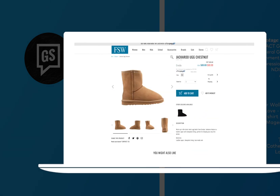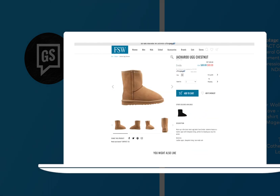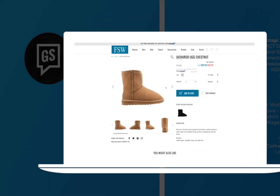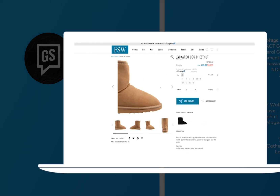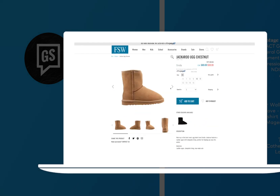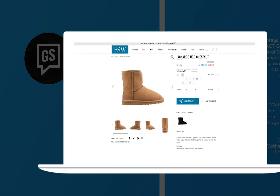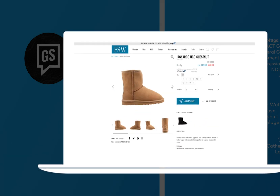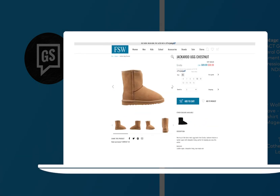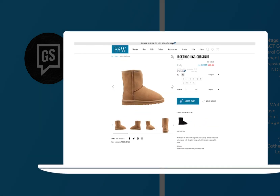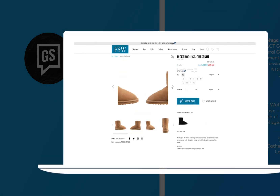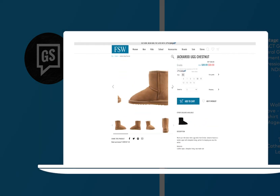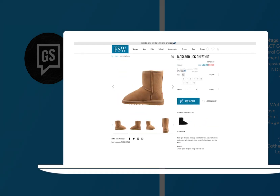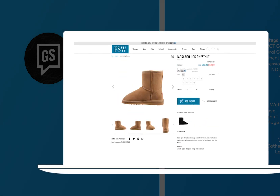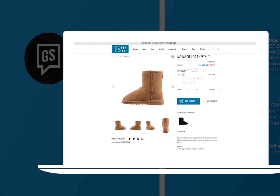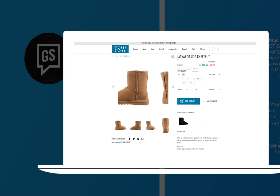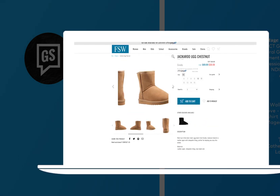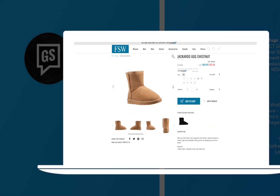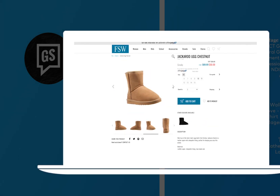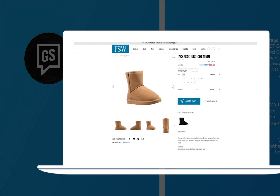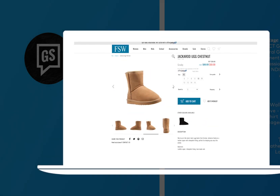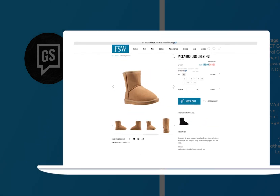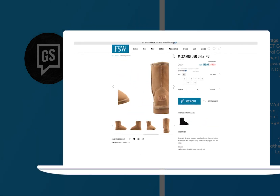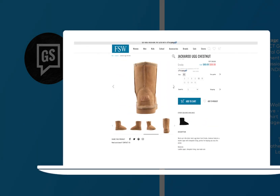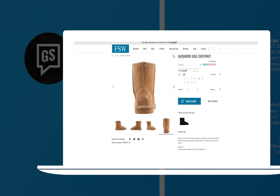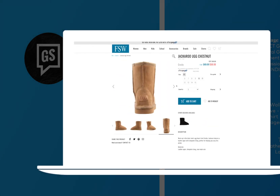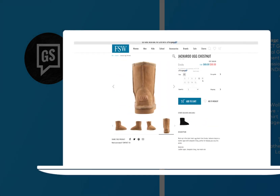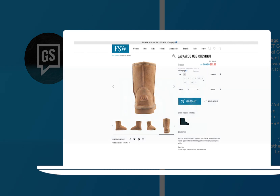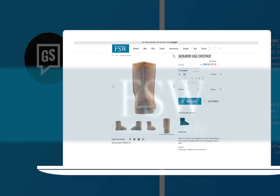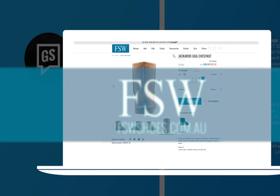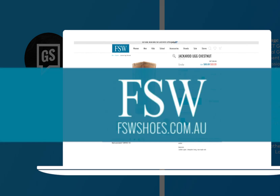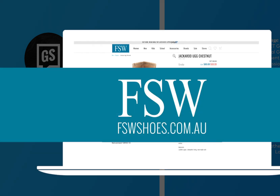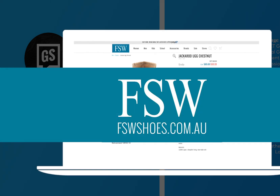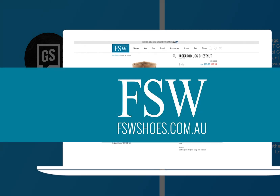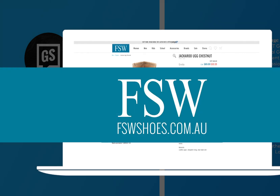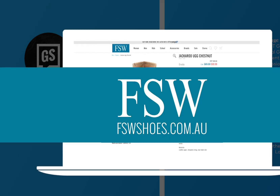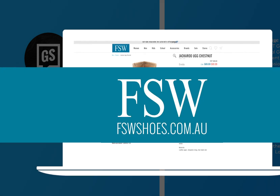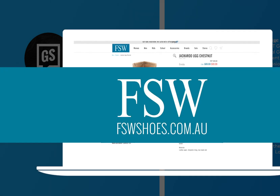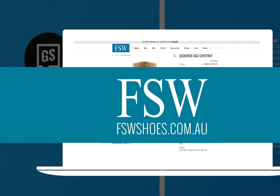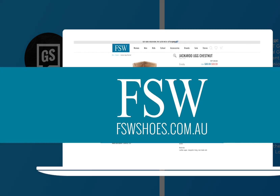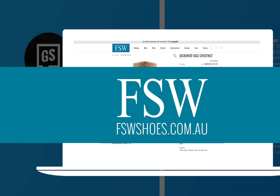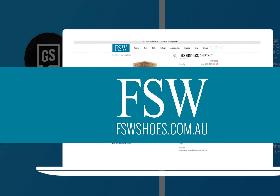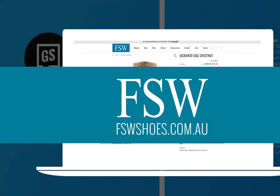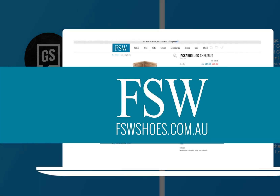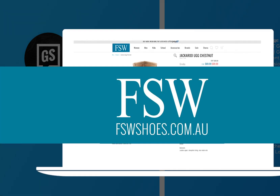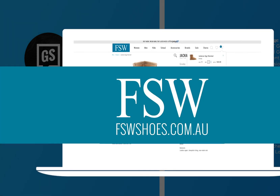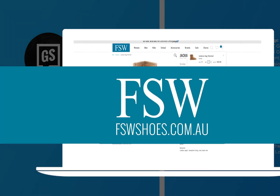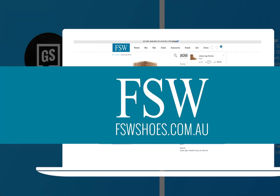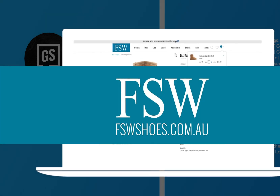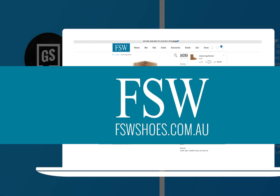we want you to hit them up if you need some new kicks. They're online store ships around Australia, so jump on to